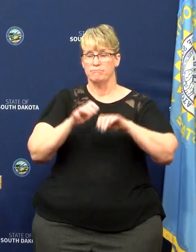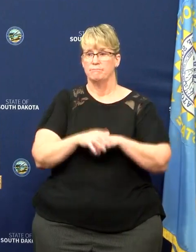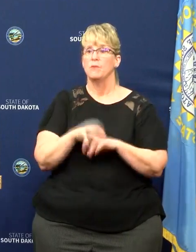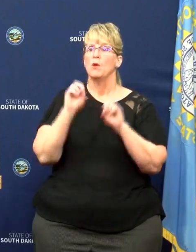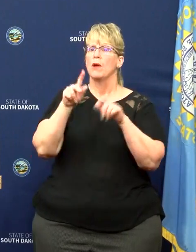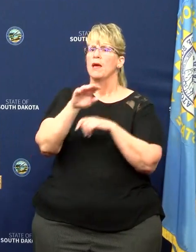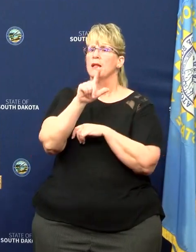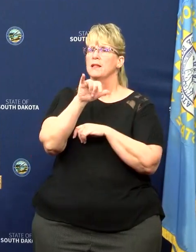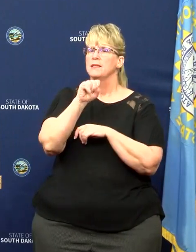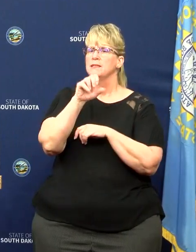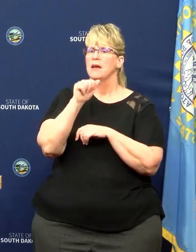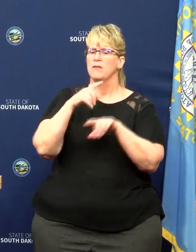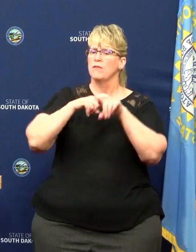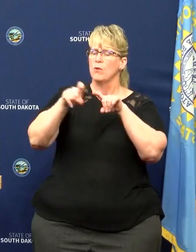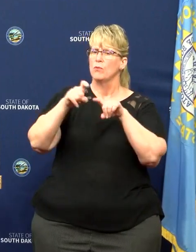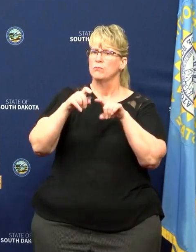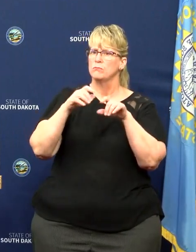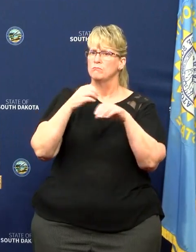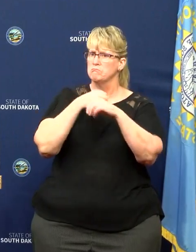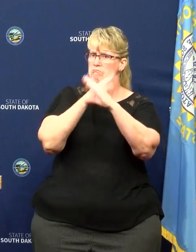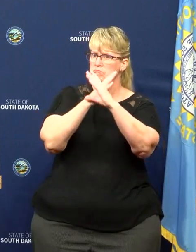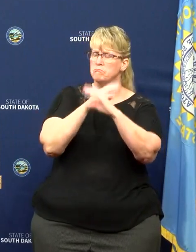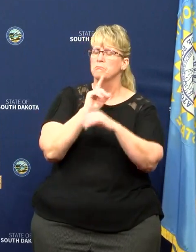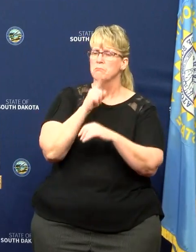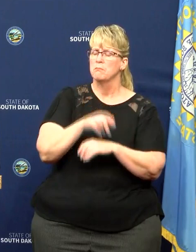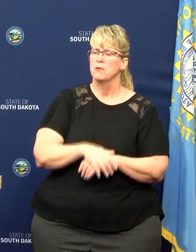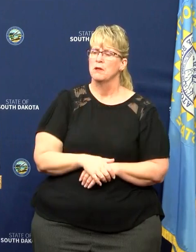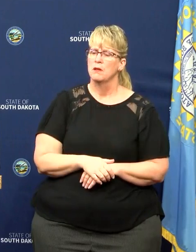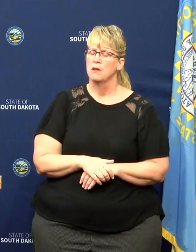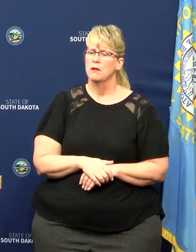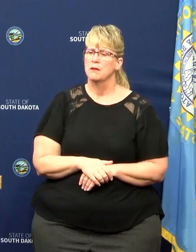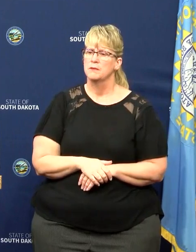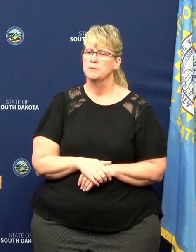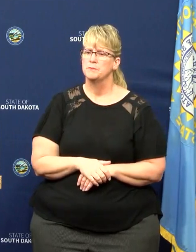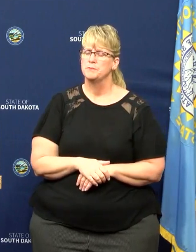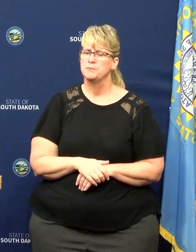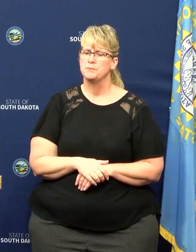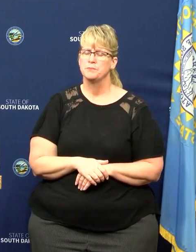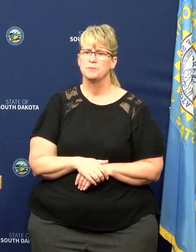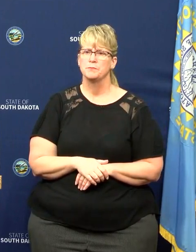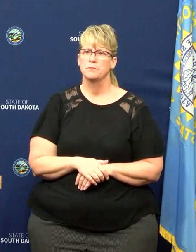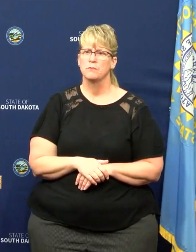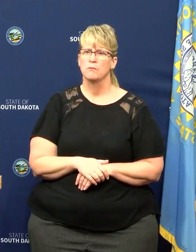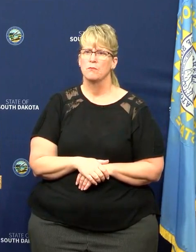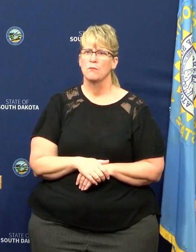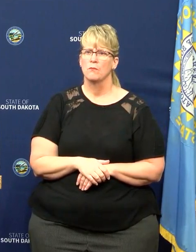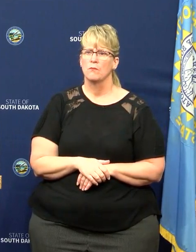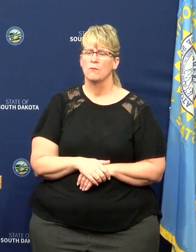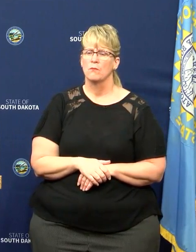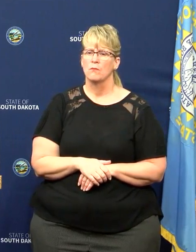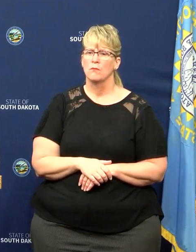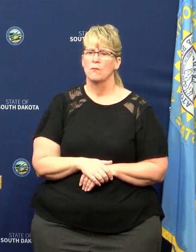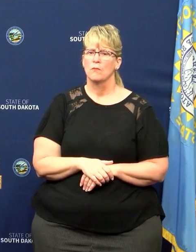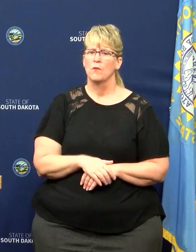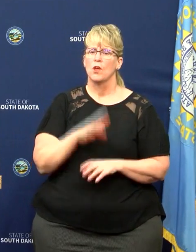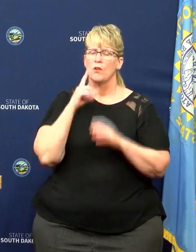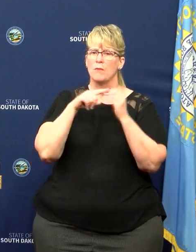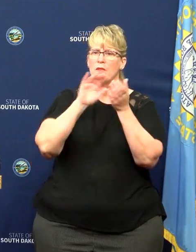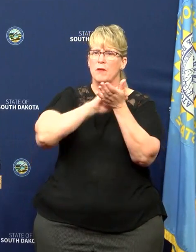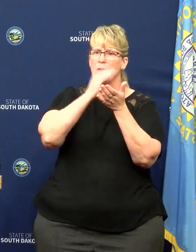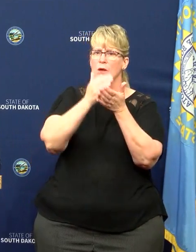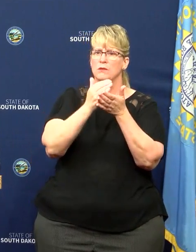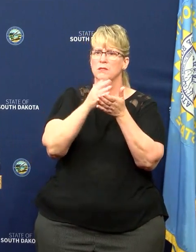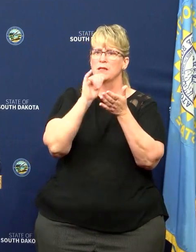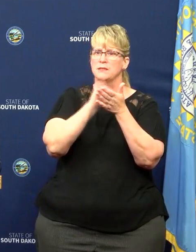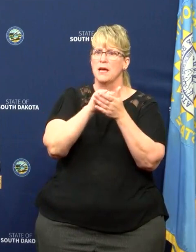Okay, Lisa, go ahead. Yeah, I wondering the clarification on the amounts that you were describing, those part of the $1